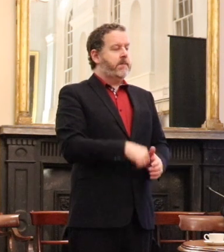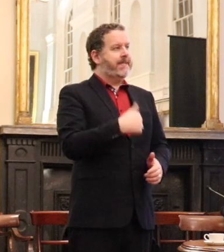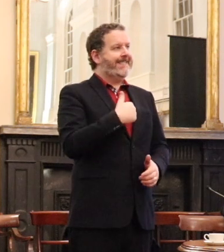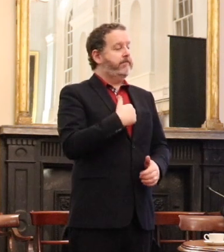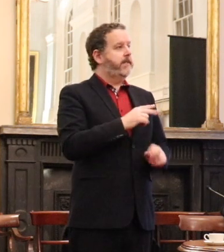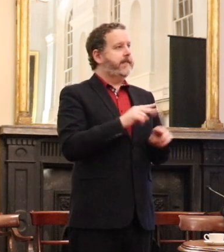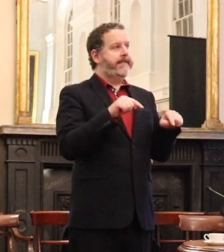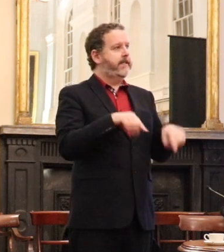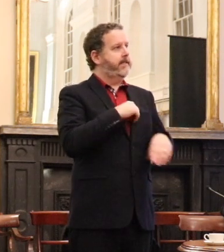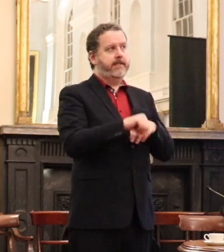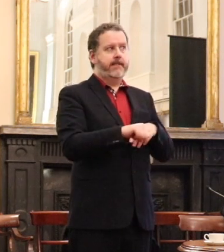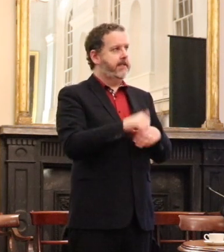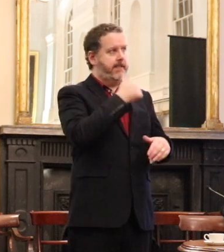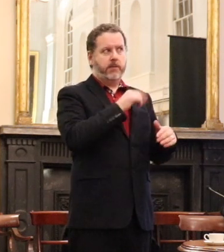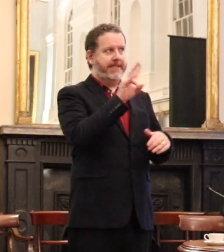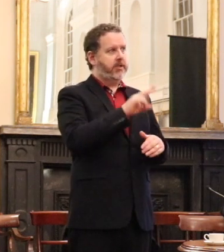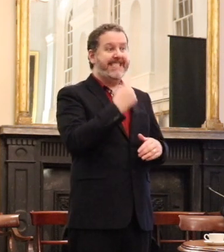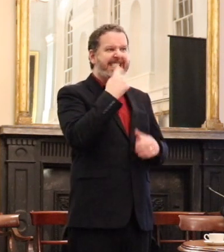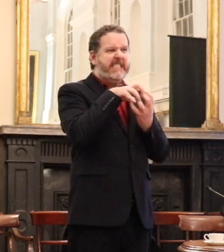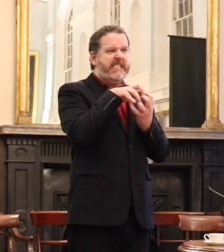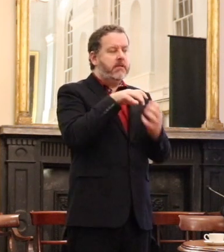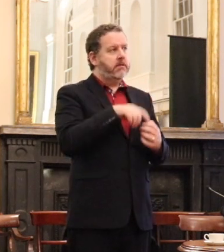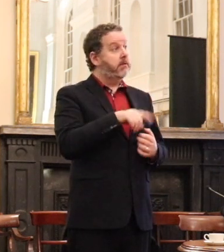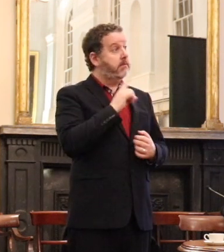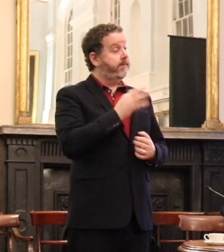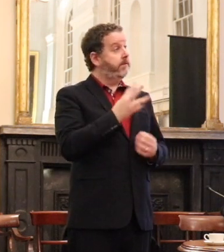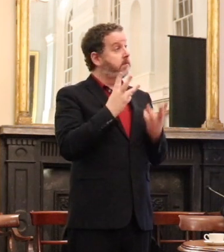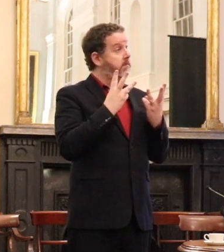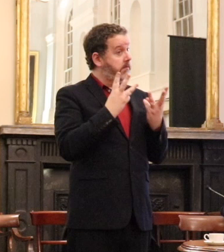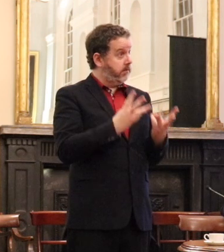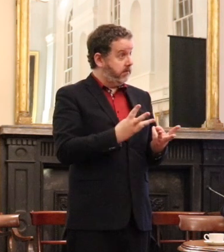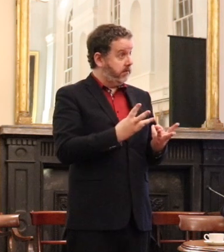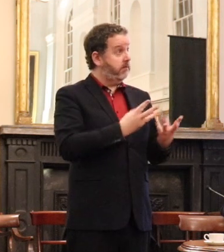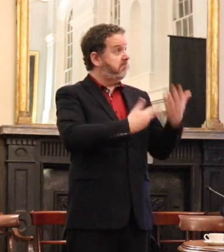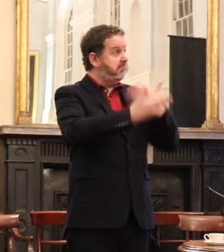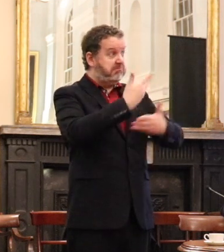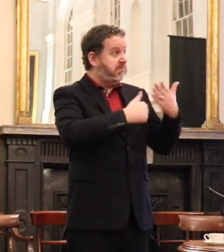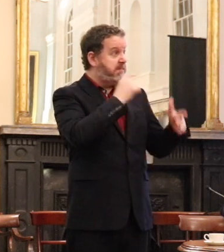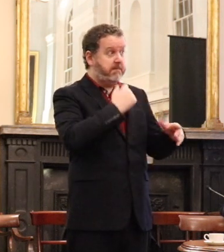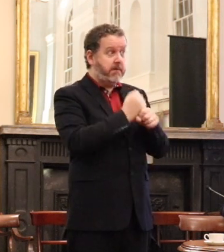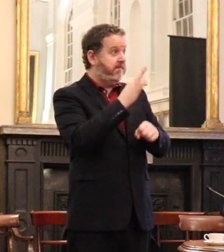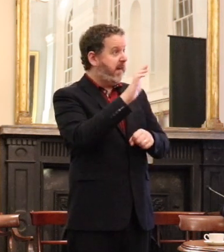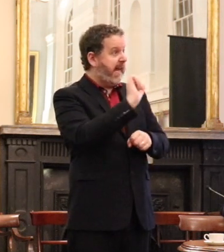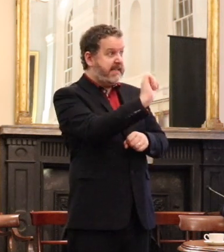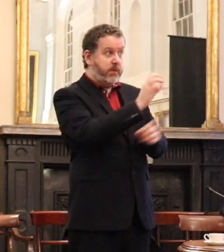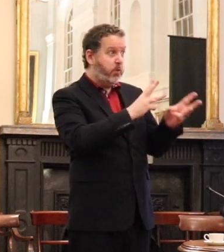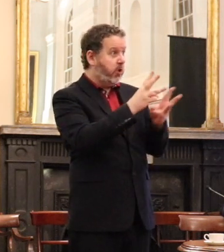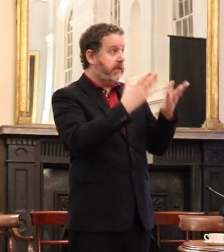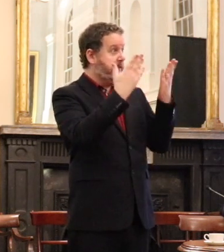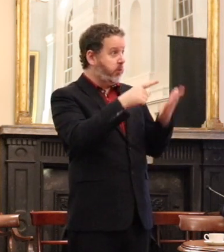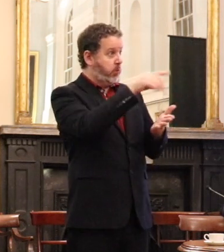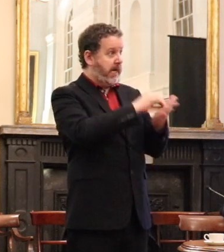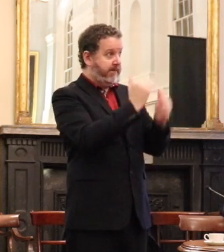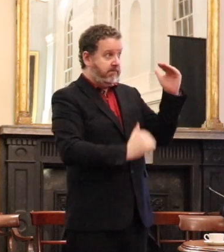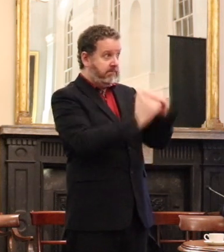not there today to answer my questions, but that if he wanted, if I wanted to tell anything about the work of Flannock, I now had precisely